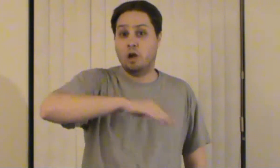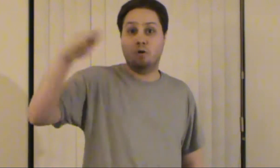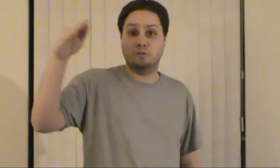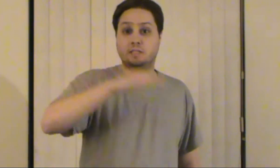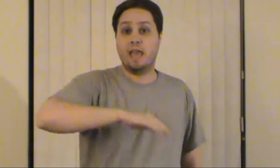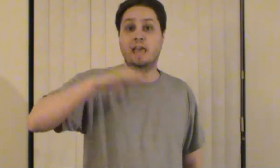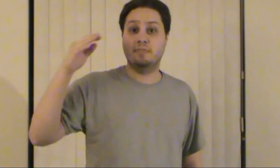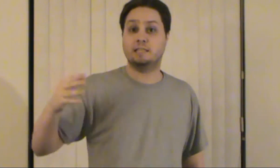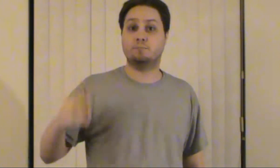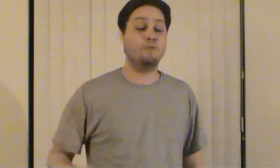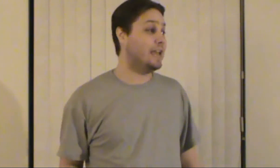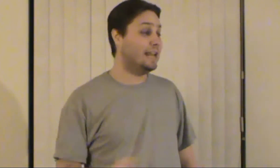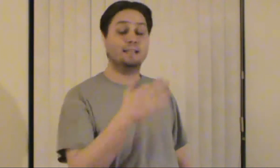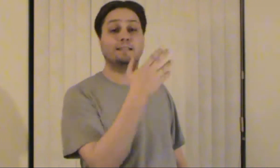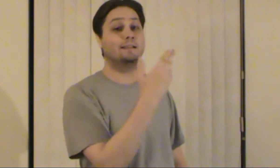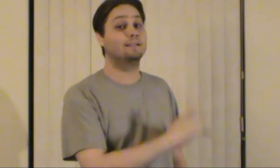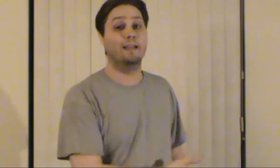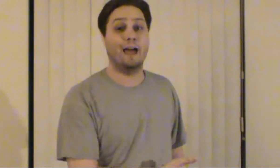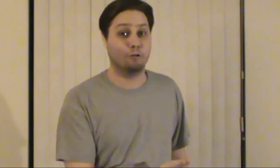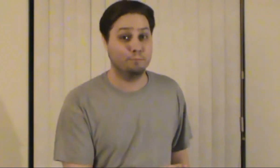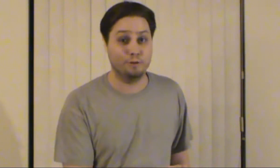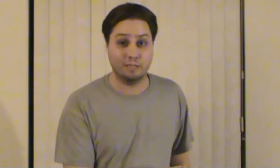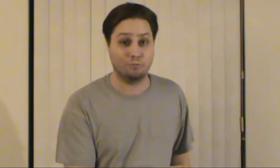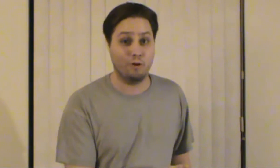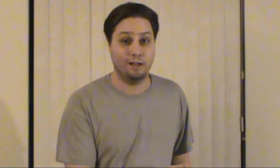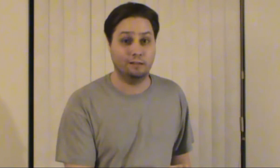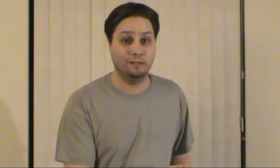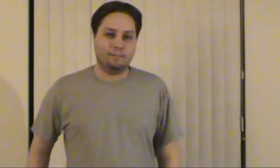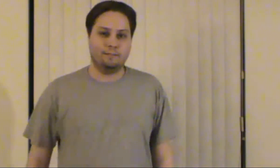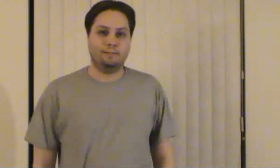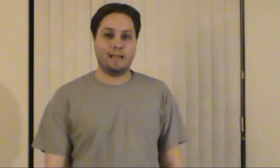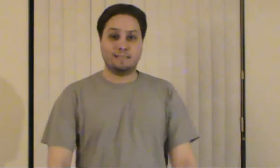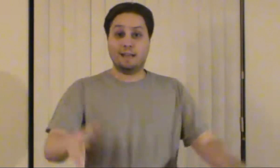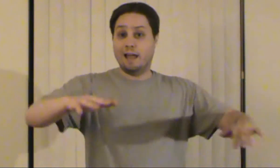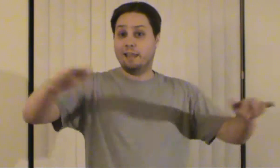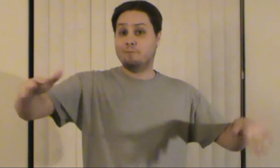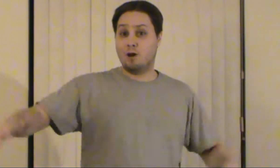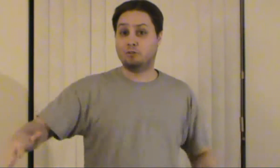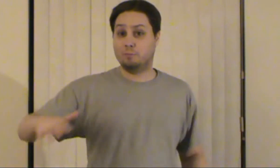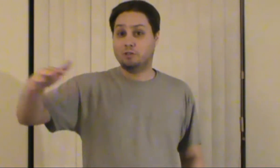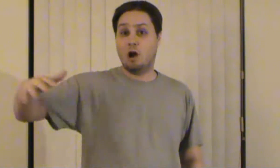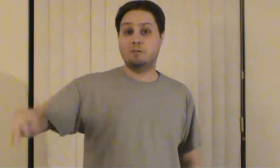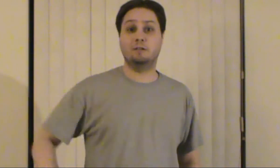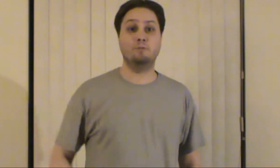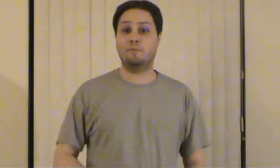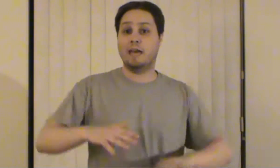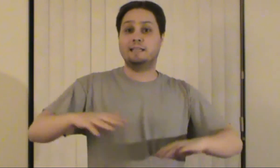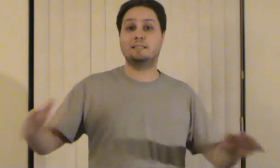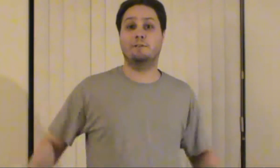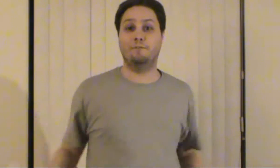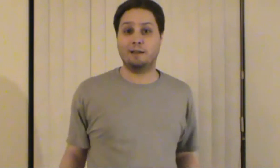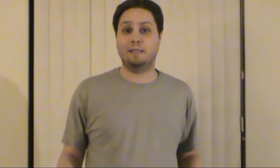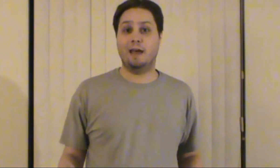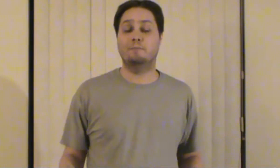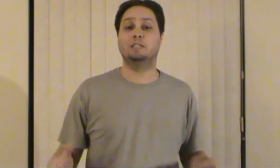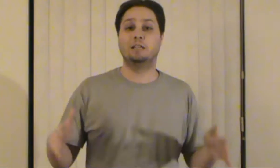goes in this movie and it doesn't in collateral beauty as well like I said I like multiple tones in the movie that doesn't affect me that much